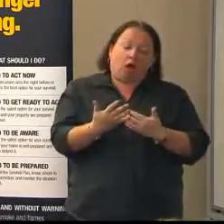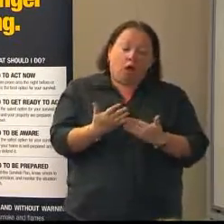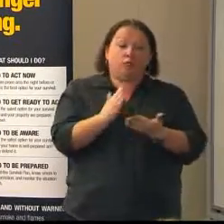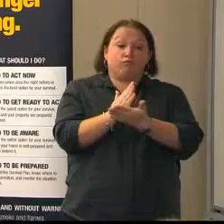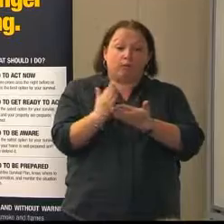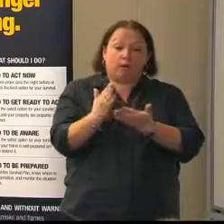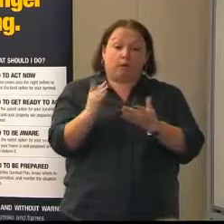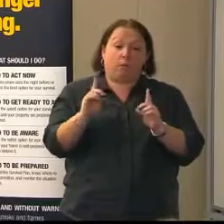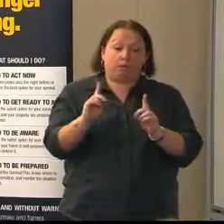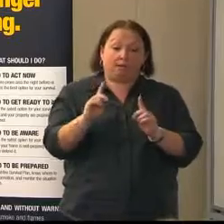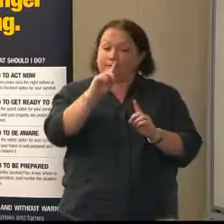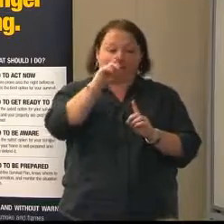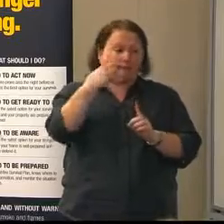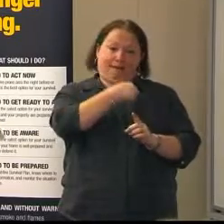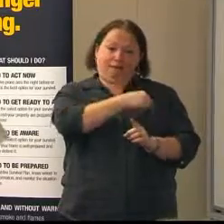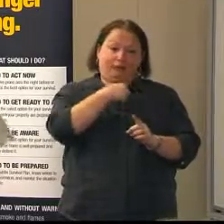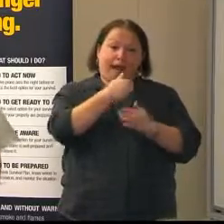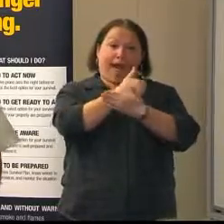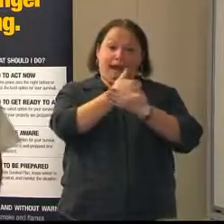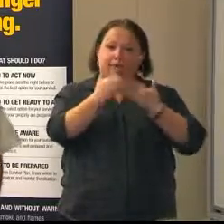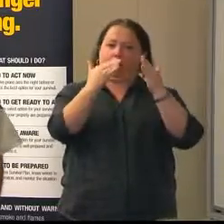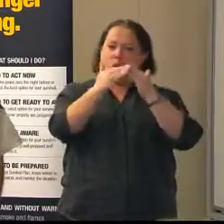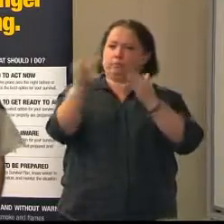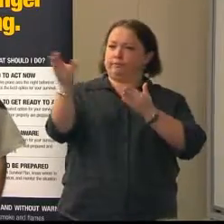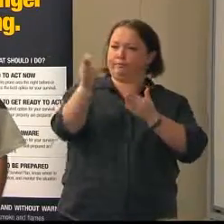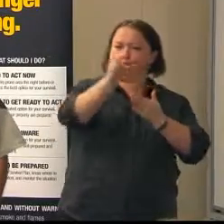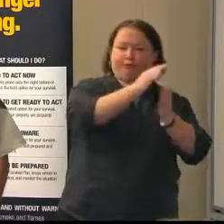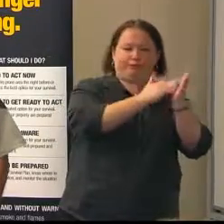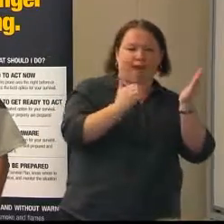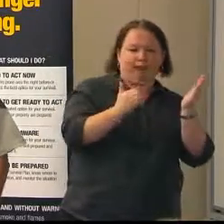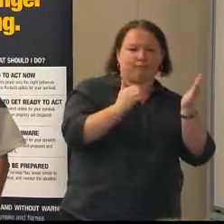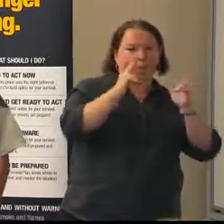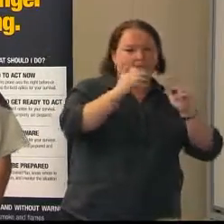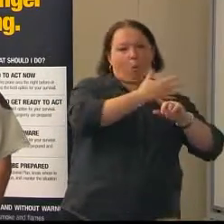guarantee a fire truck at every house to protect every house.